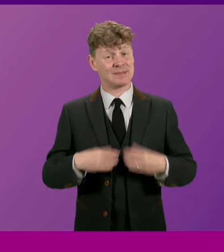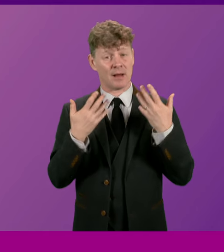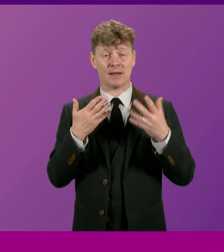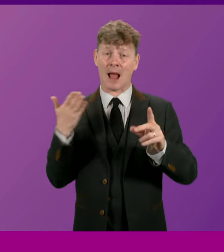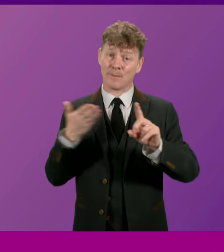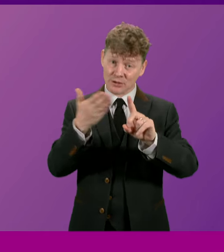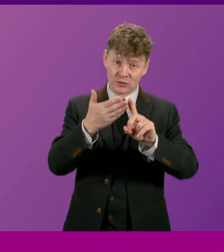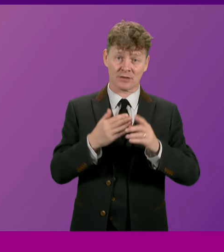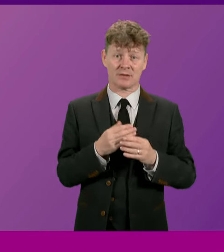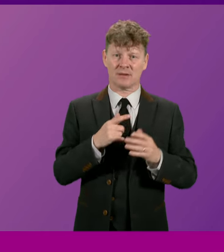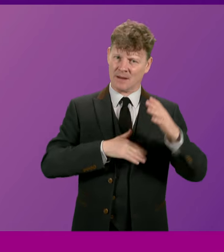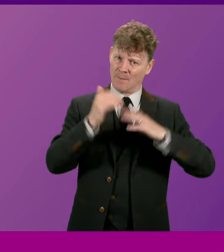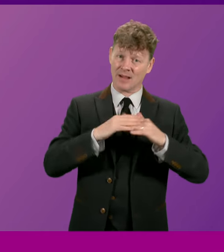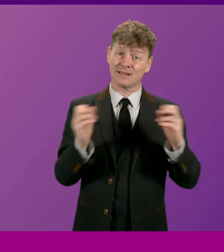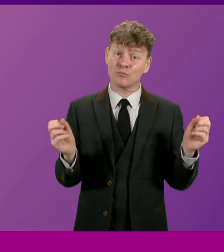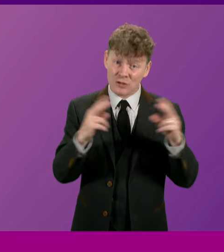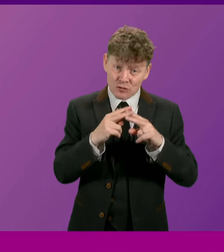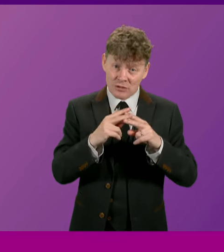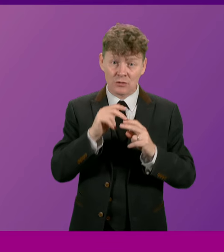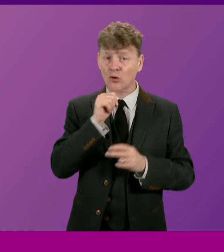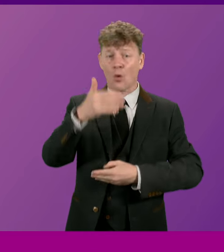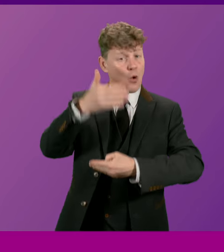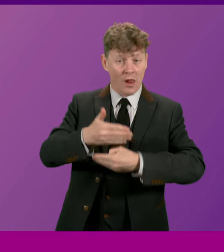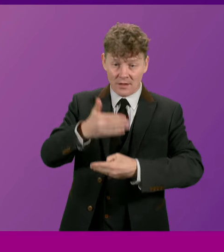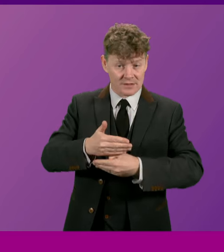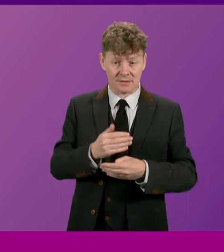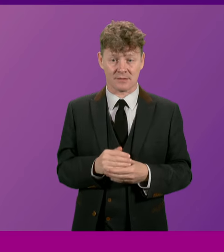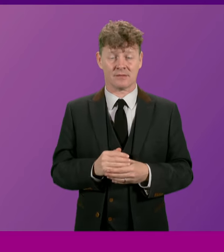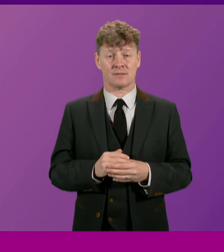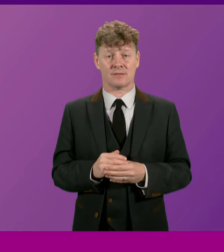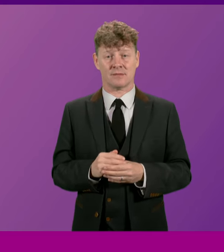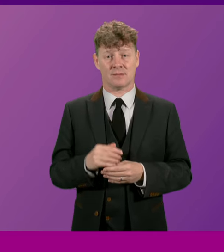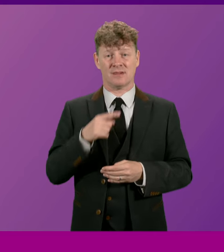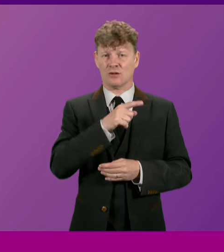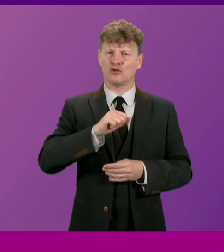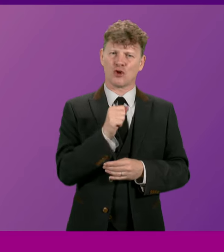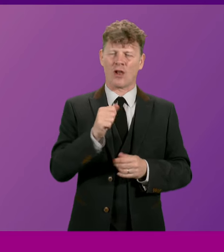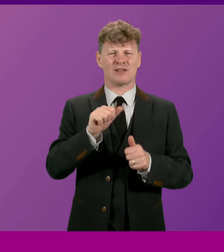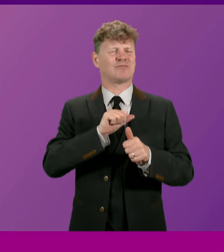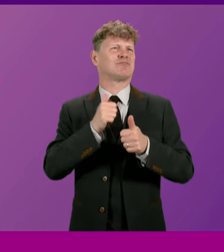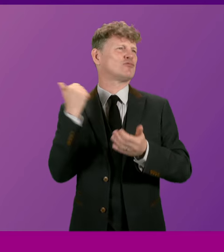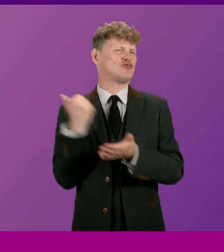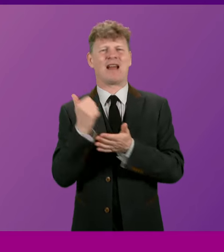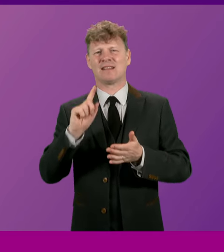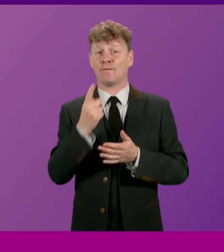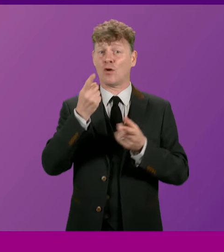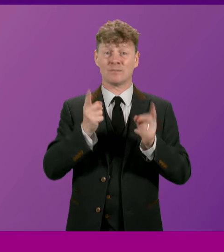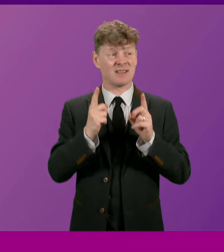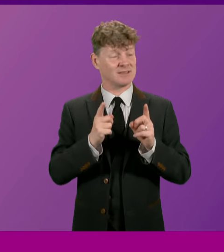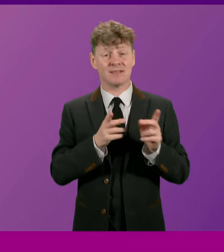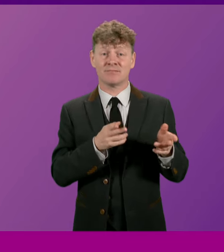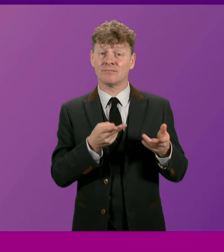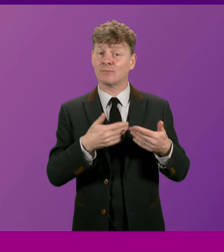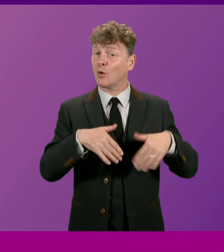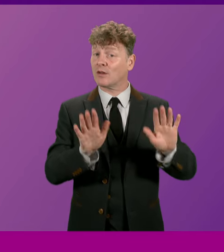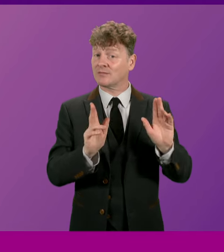by building bridges, not walls. Scotland's greatest first minister may now no longer be with us, but